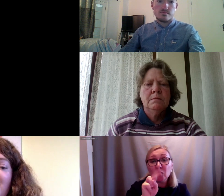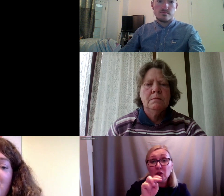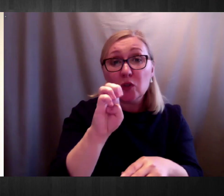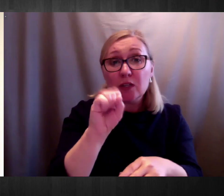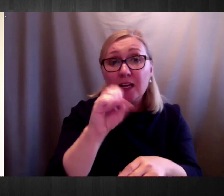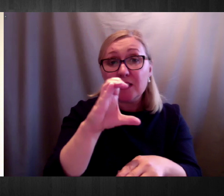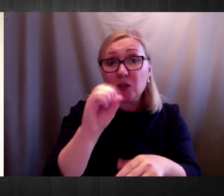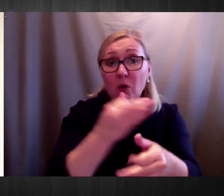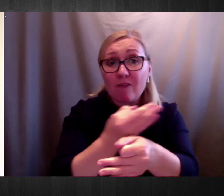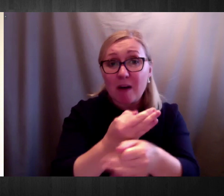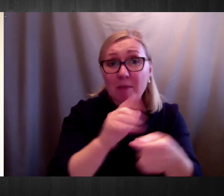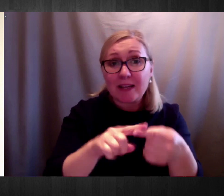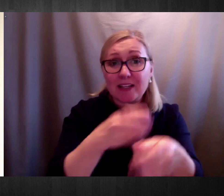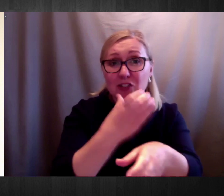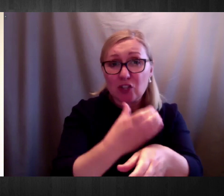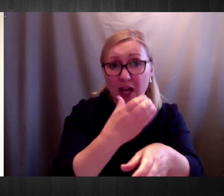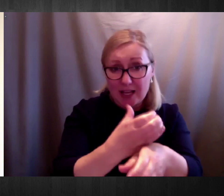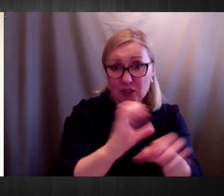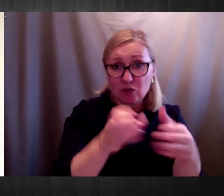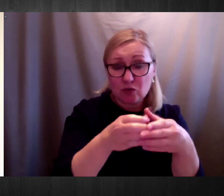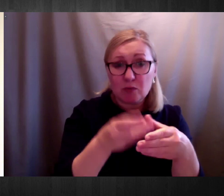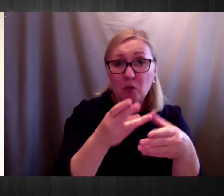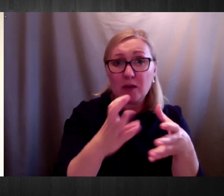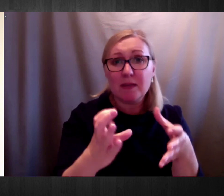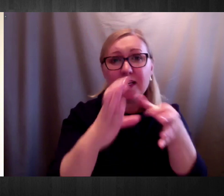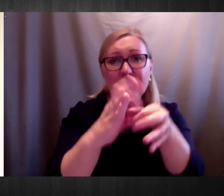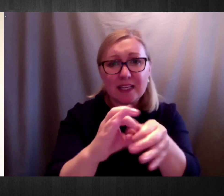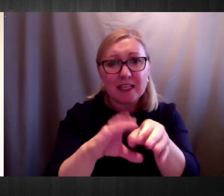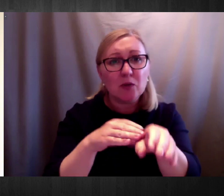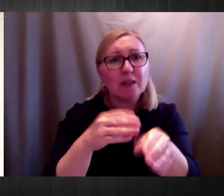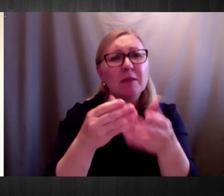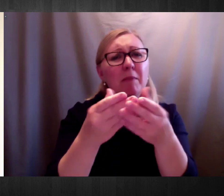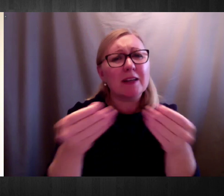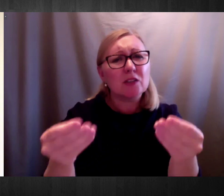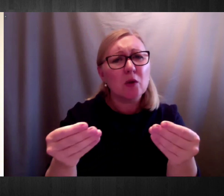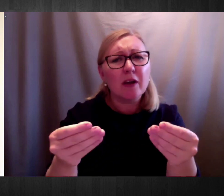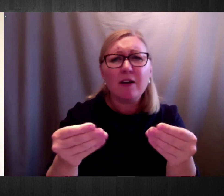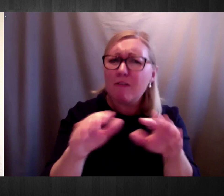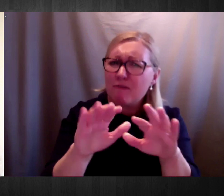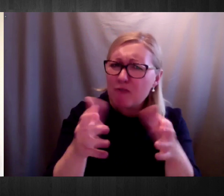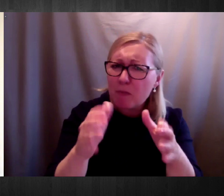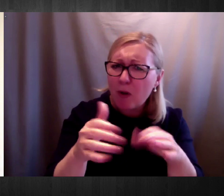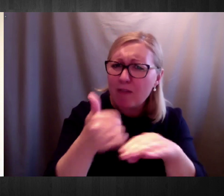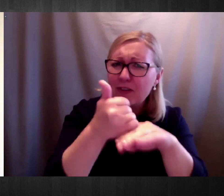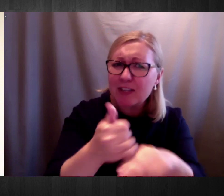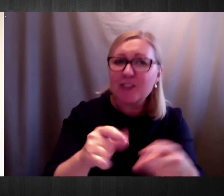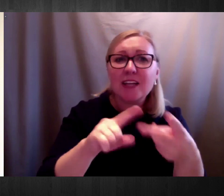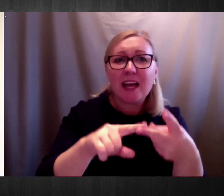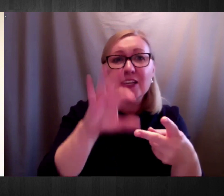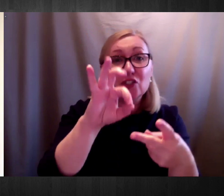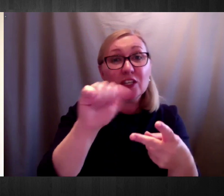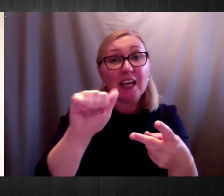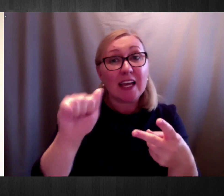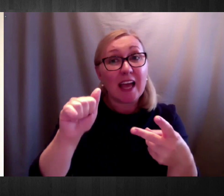representatives of Football Barcelona or Barcelona Football Club Foundation and the GAA in Ireland to explore sports